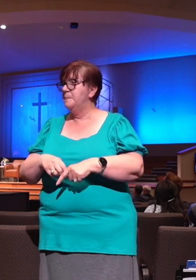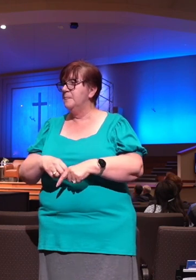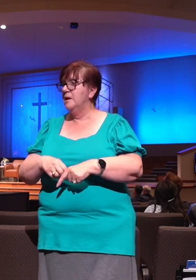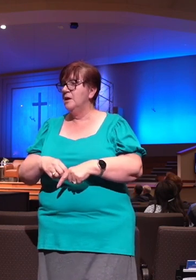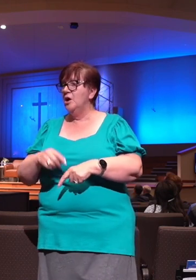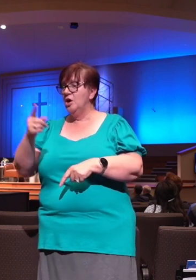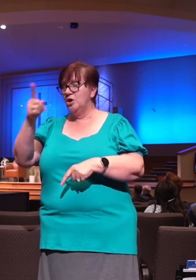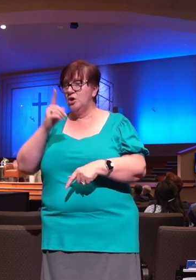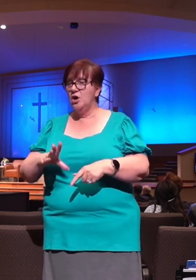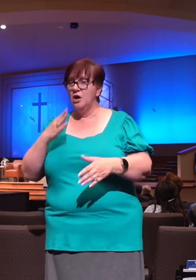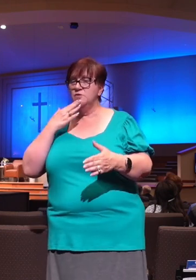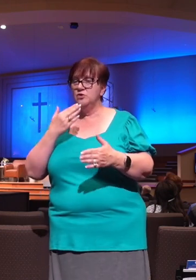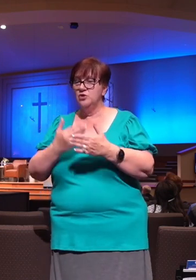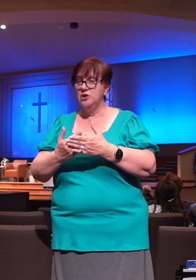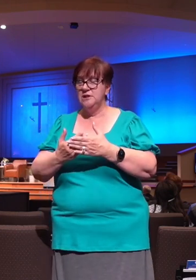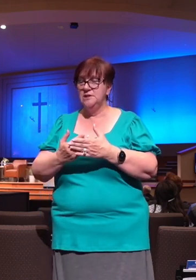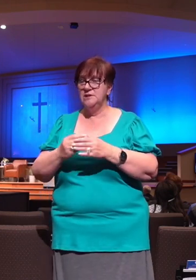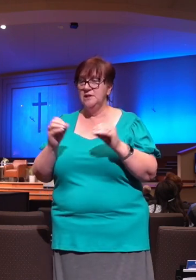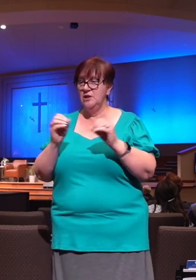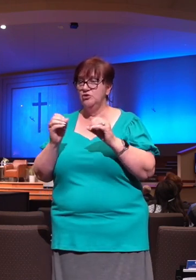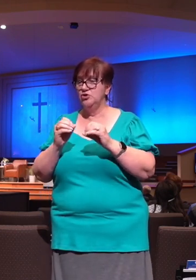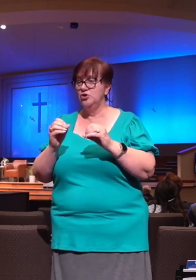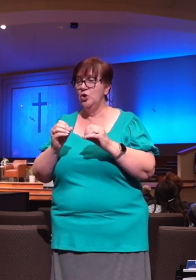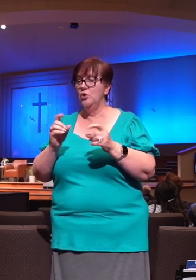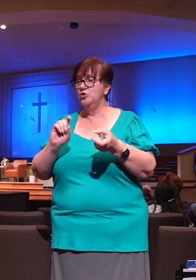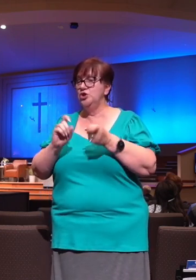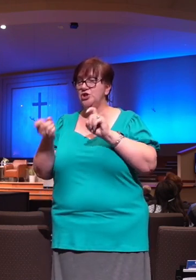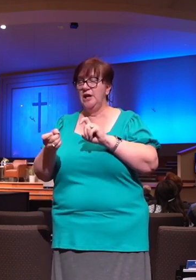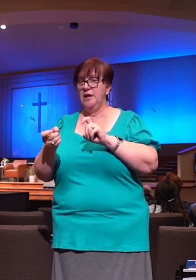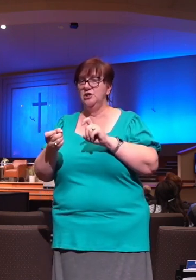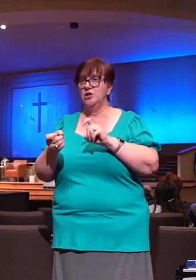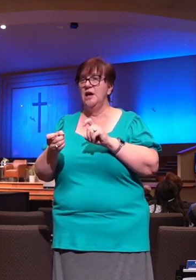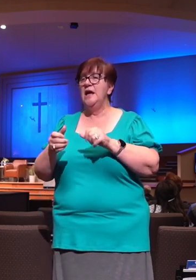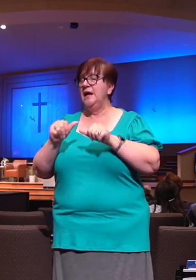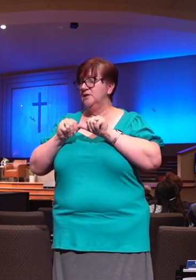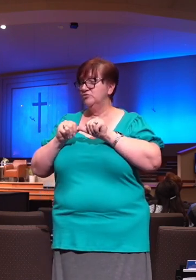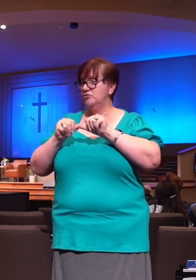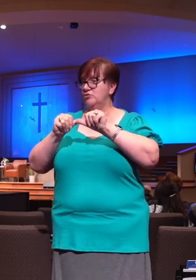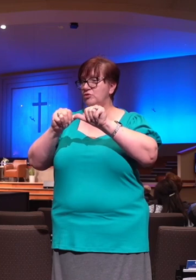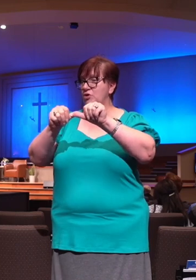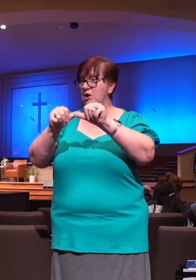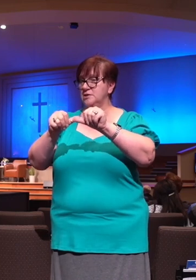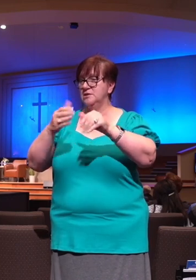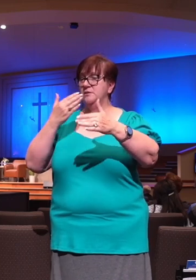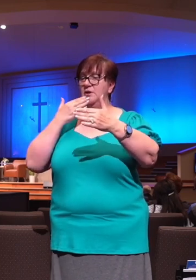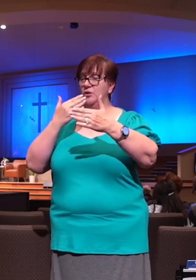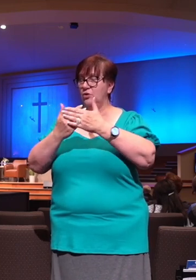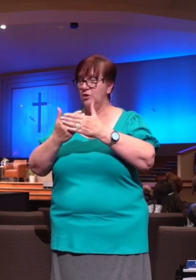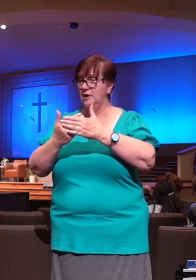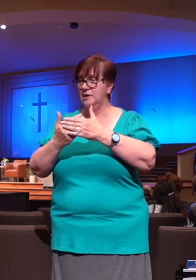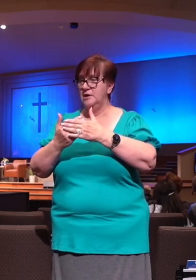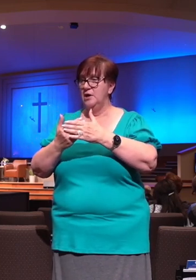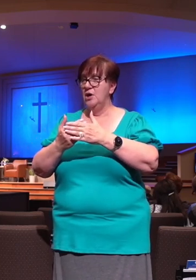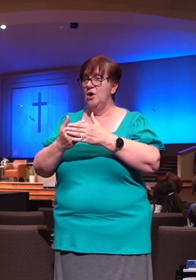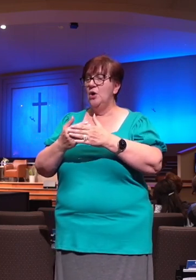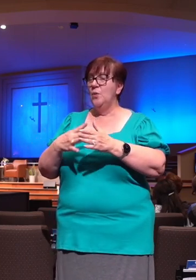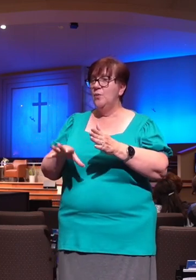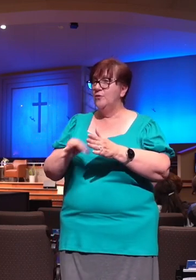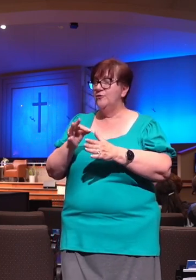goodness, there's no shadow of turning. It's constant and it's good in our life. And so we find this inheritance from the Lord. It's a good